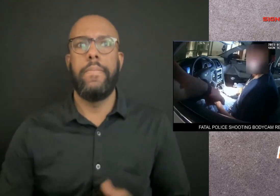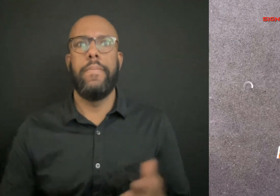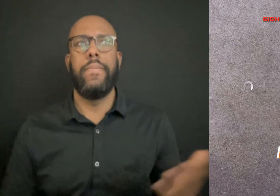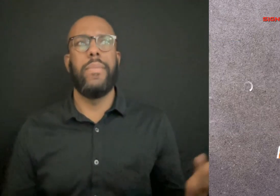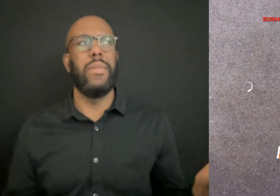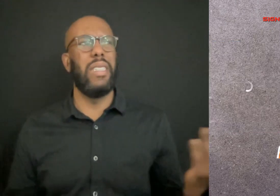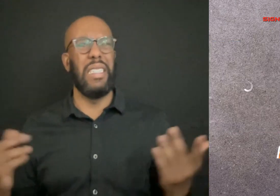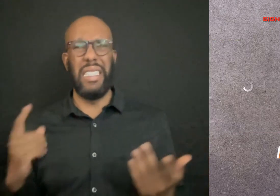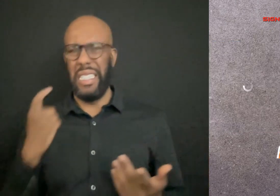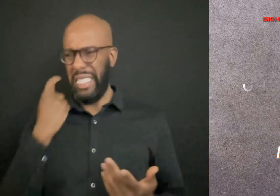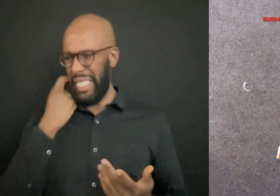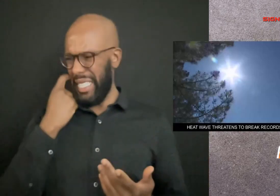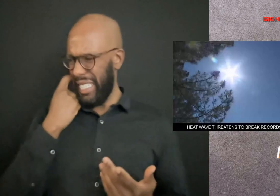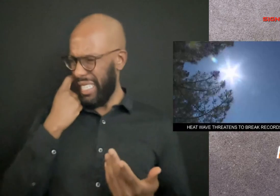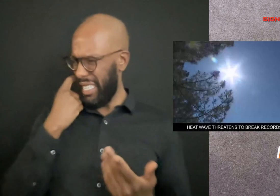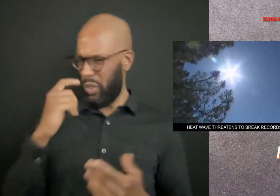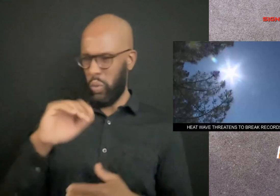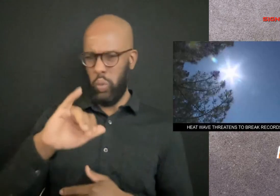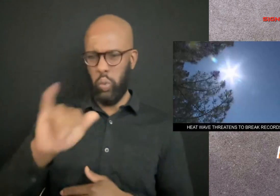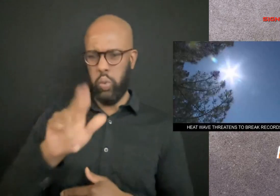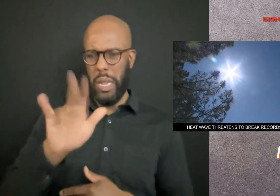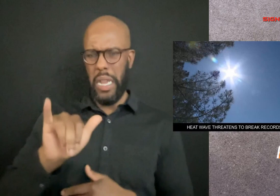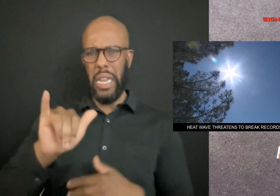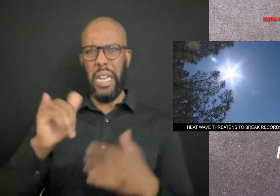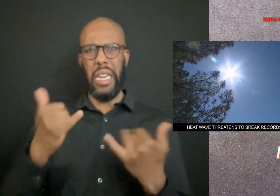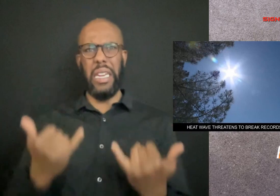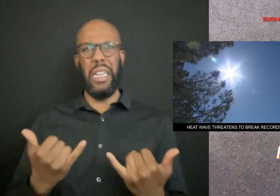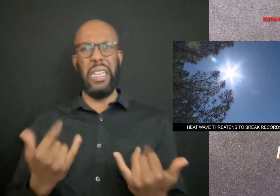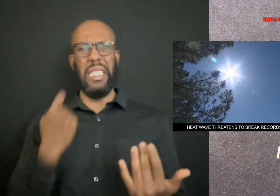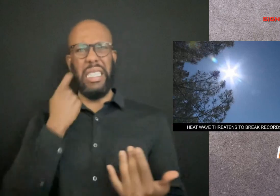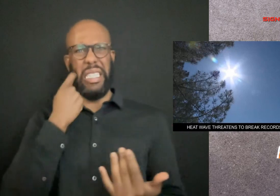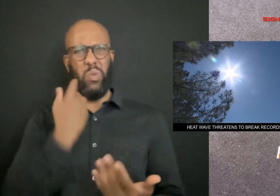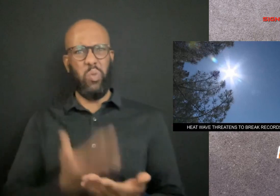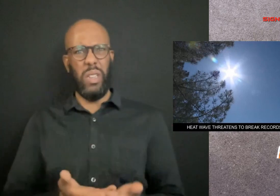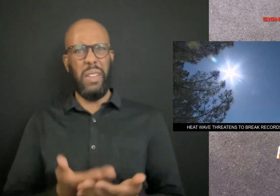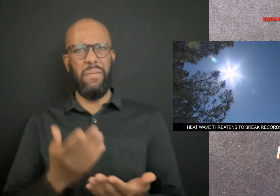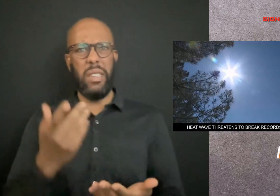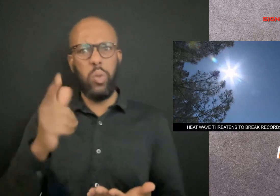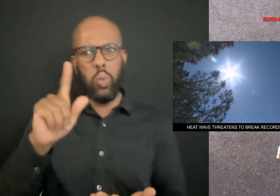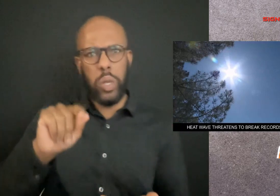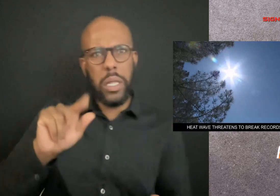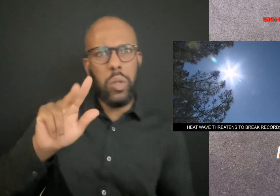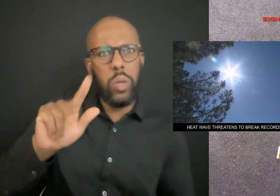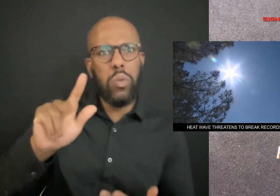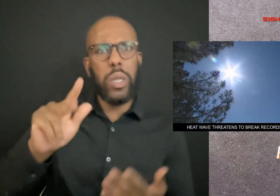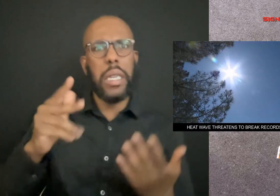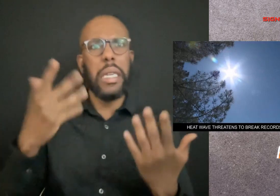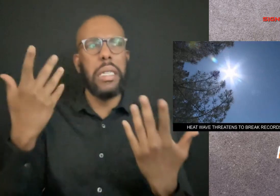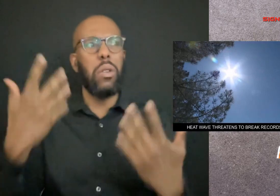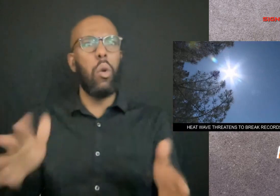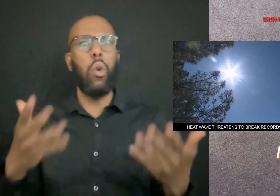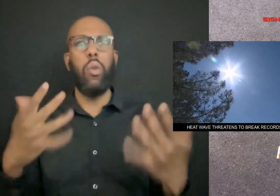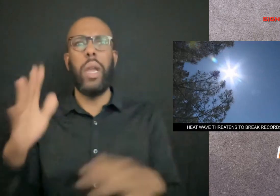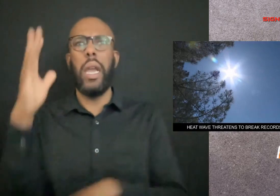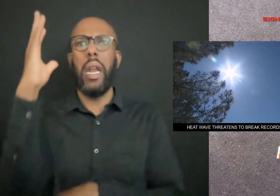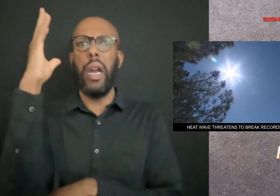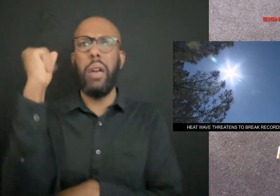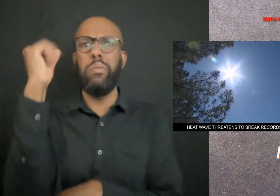It's just July and 2023 is already breaking records with the soaring heat.